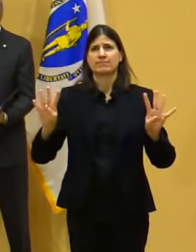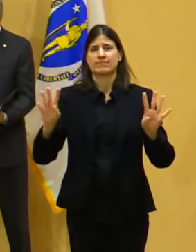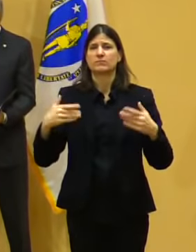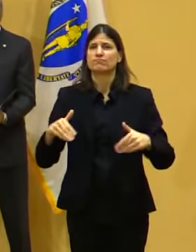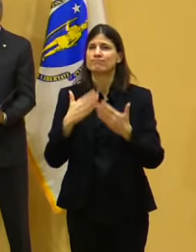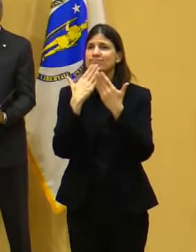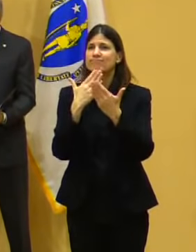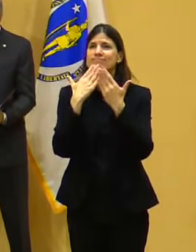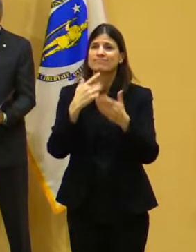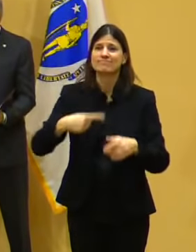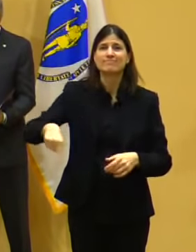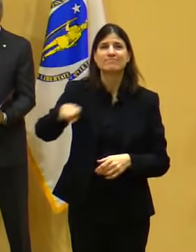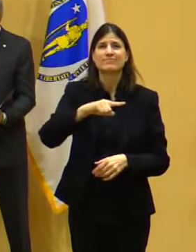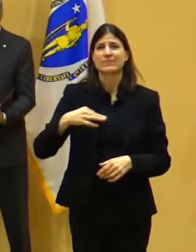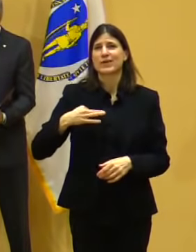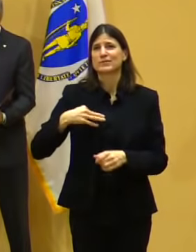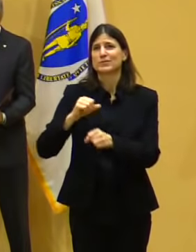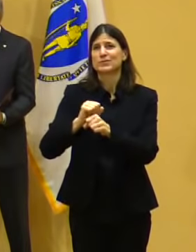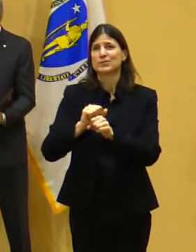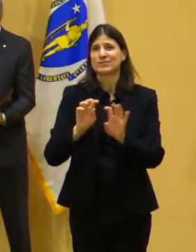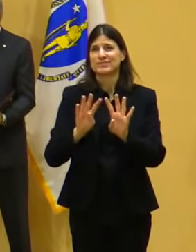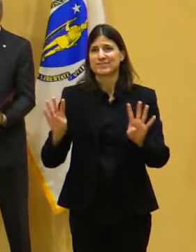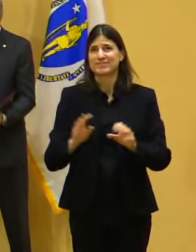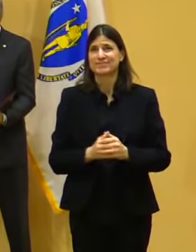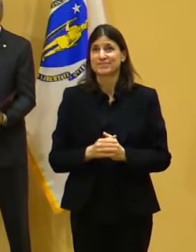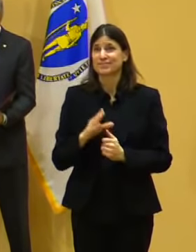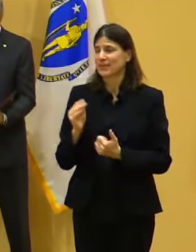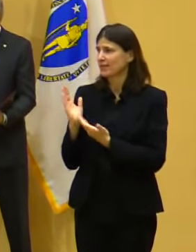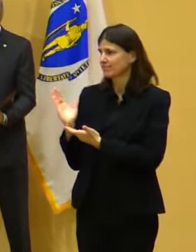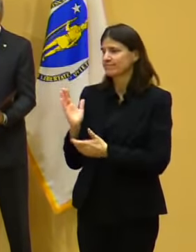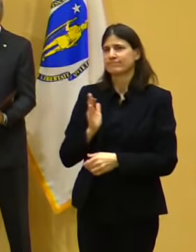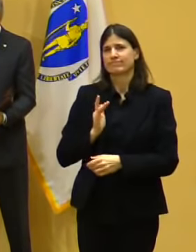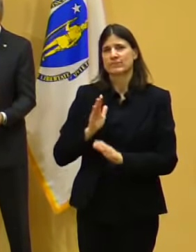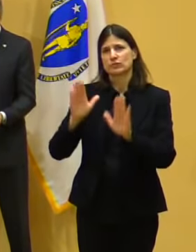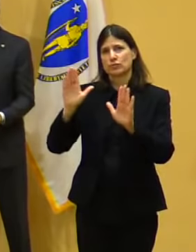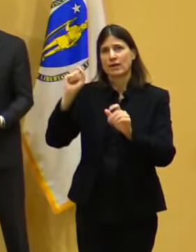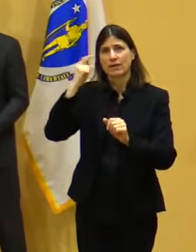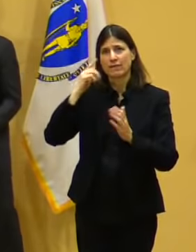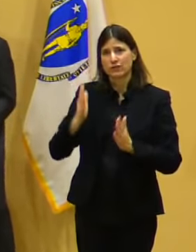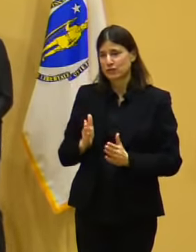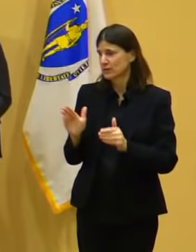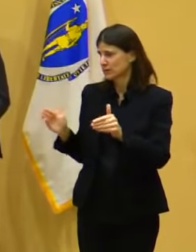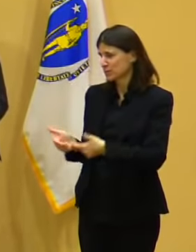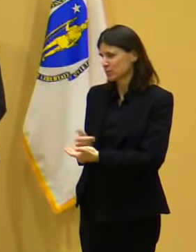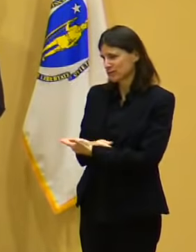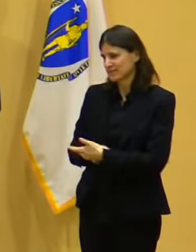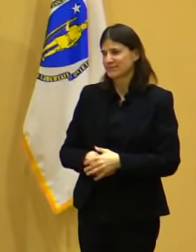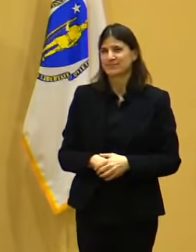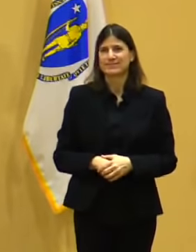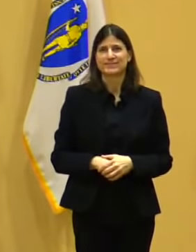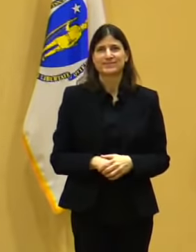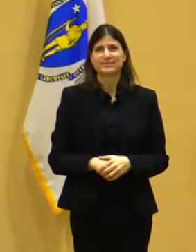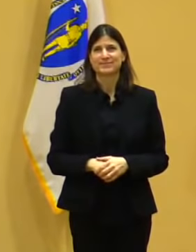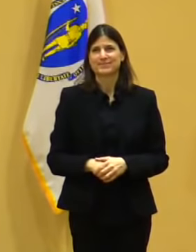I'll turn it over now to your great governor from the Commonwealth, Governor Breaker. Thank you.